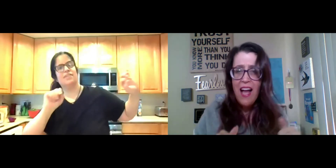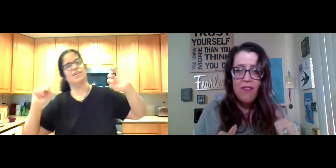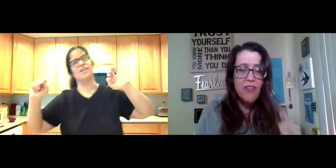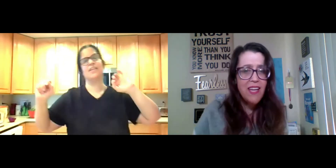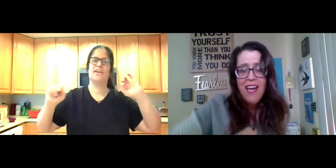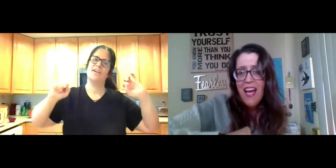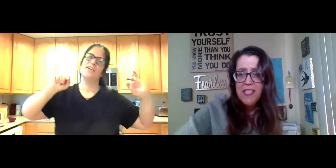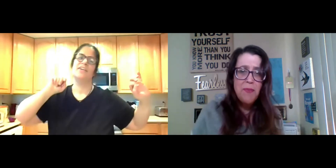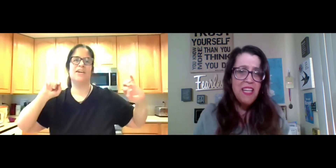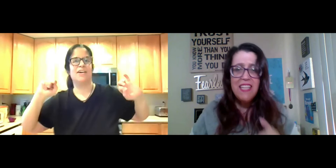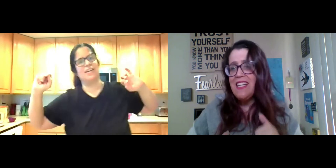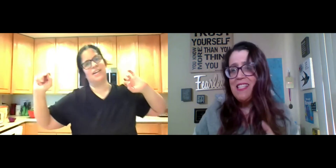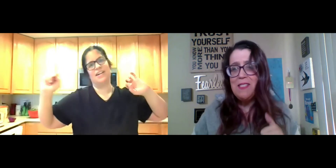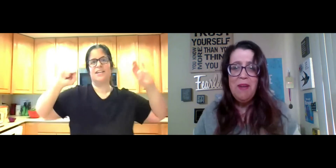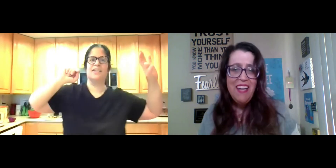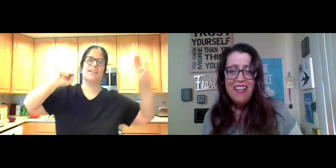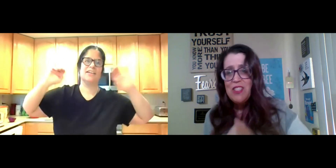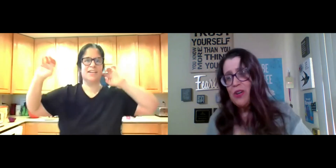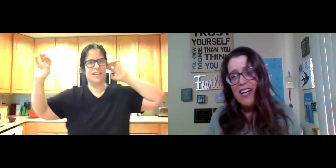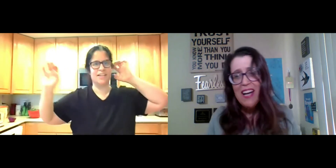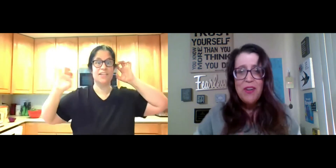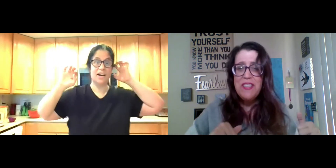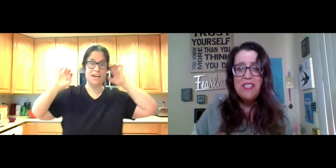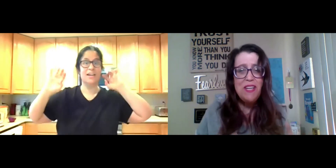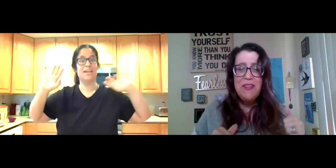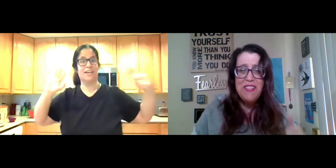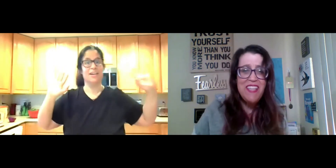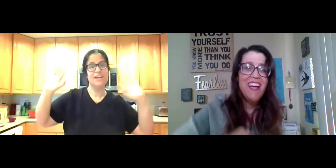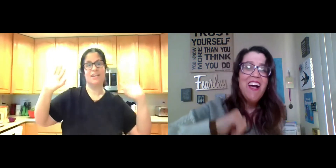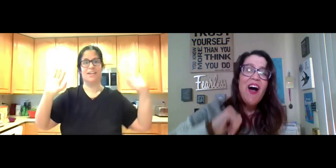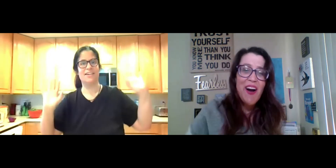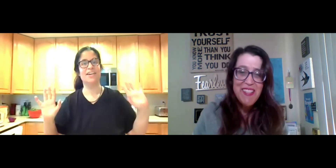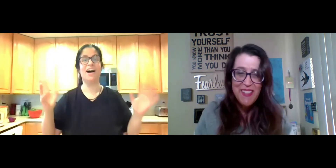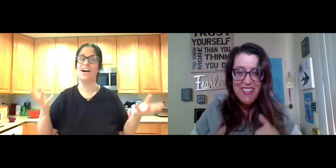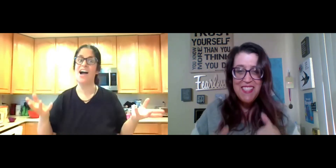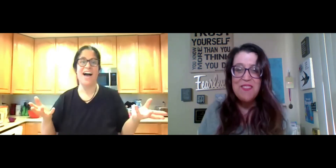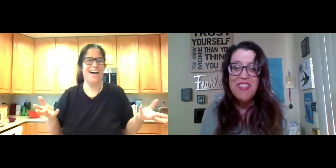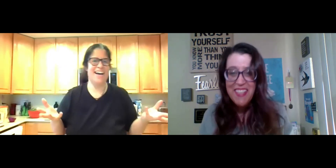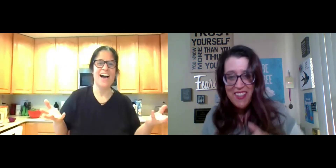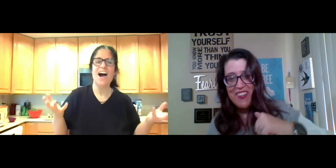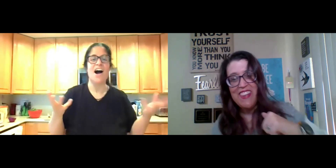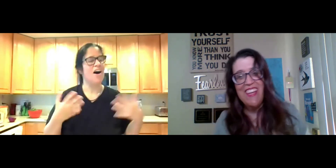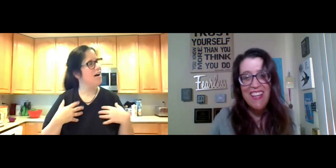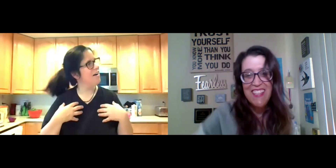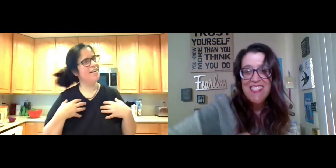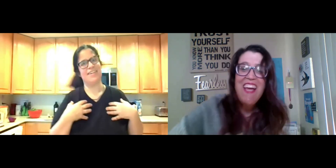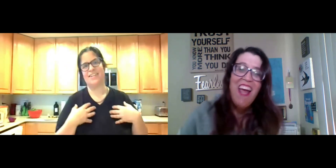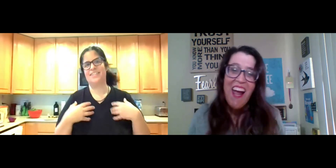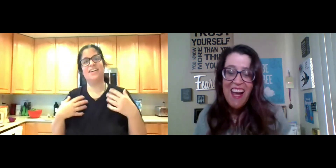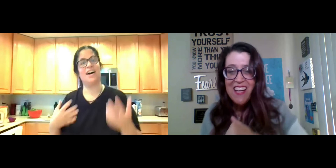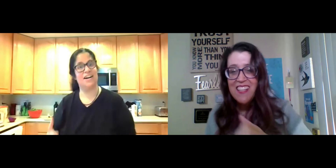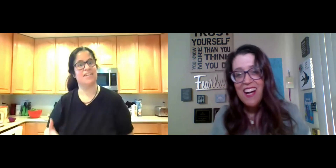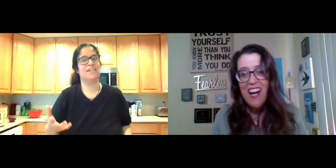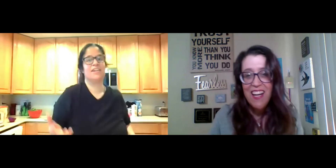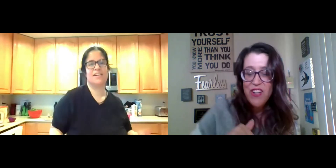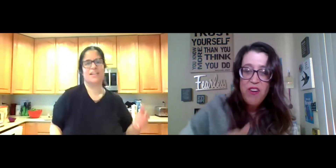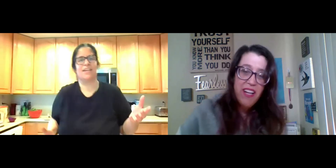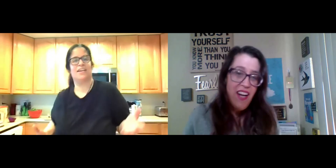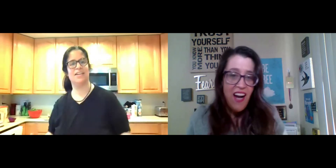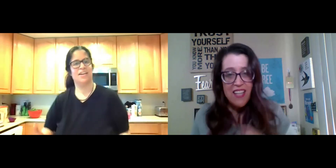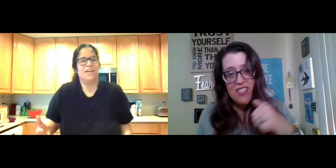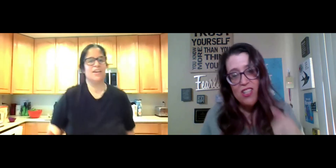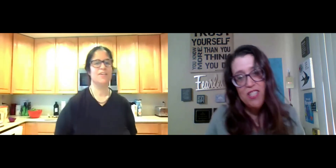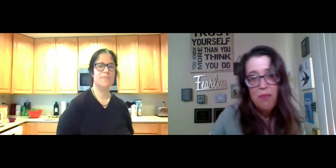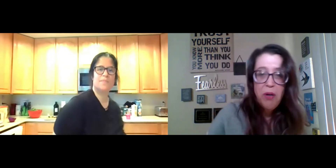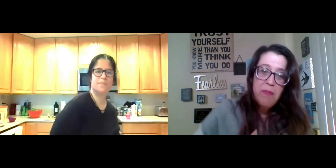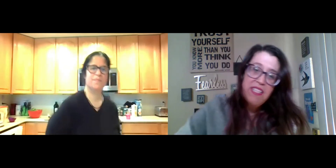moms that have like as many kids as me. So I got no excuse are doing some really cool things. And I, you know,